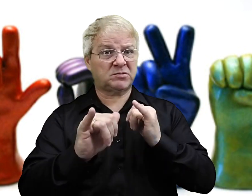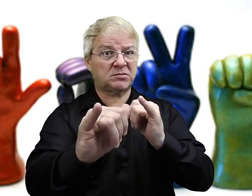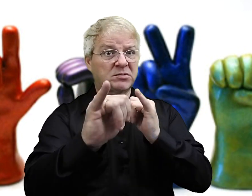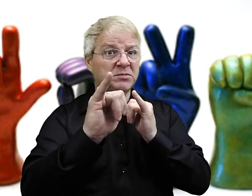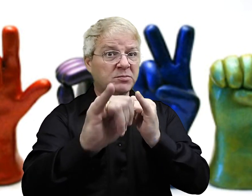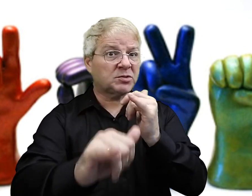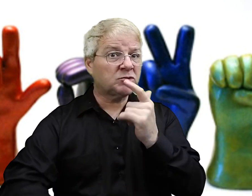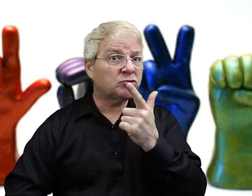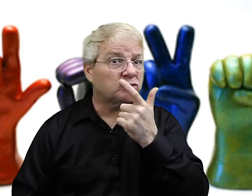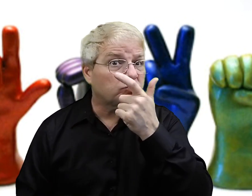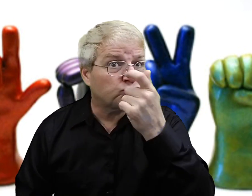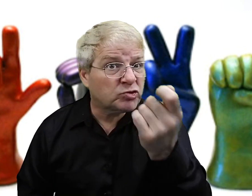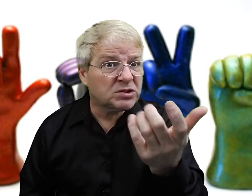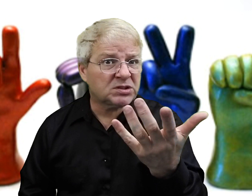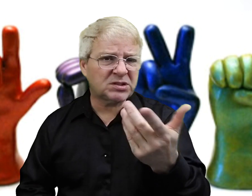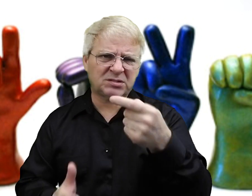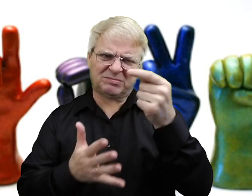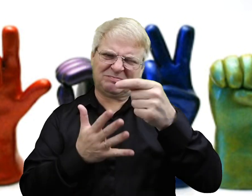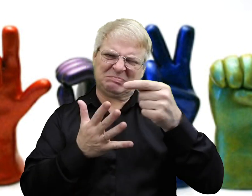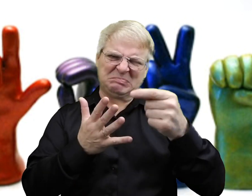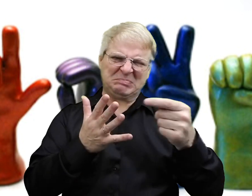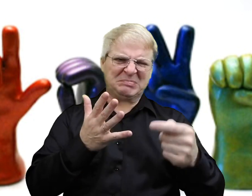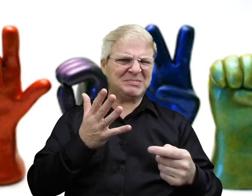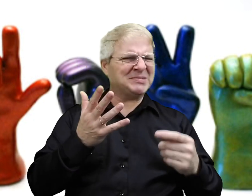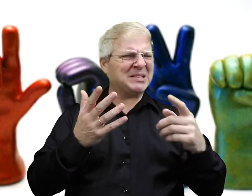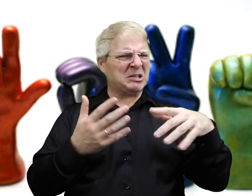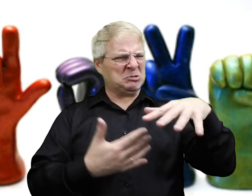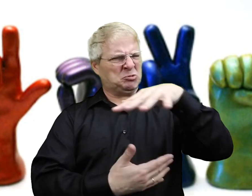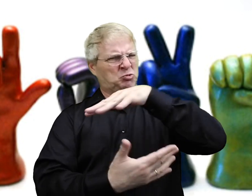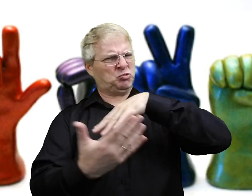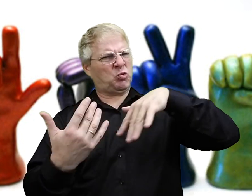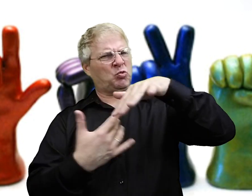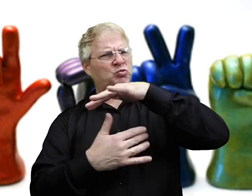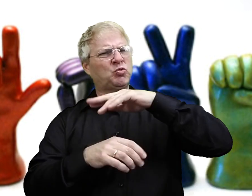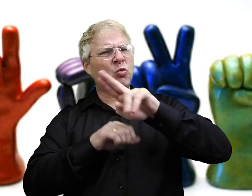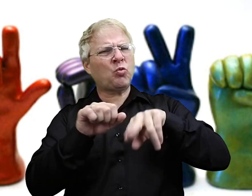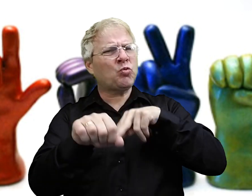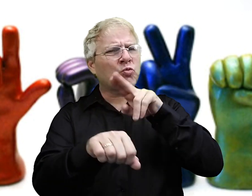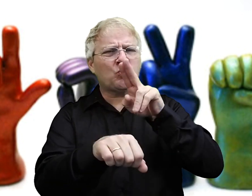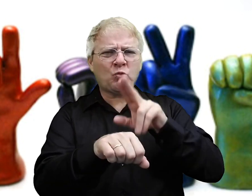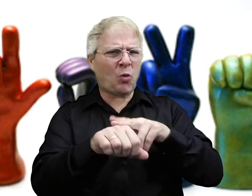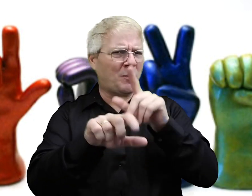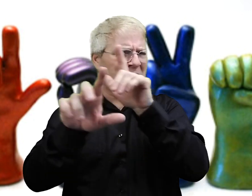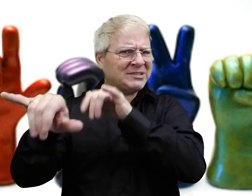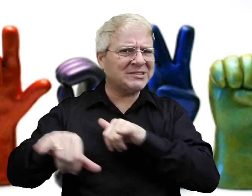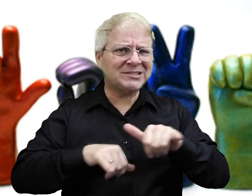Maybe we have matched similar interests. There's a variety of reasons. There are